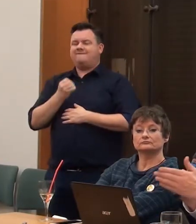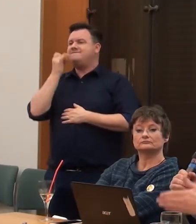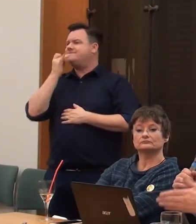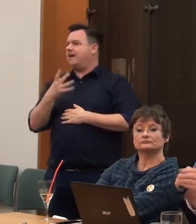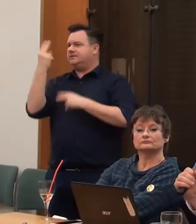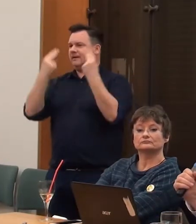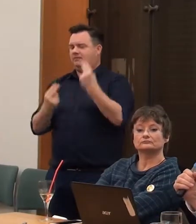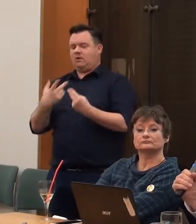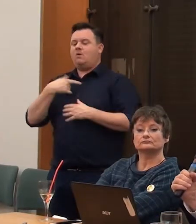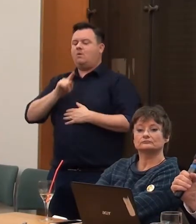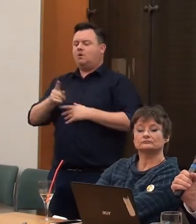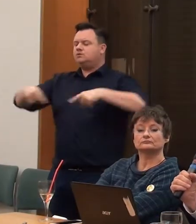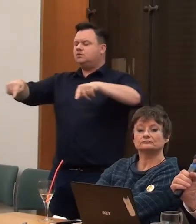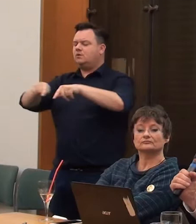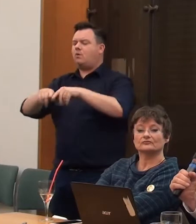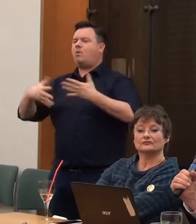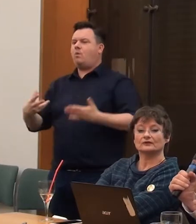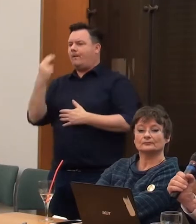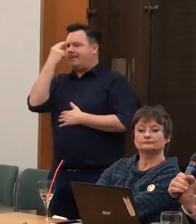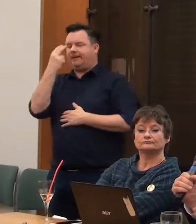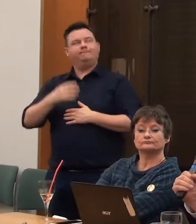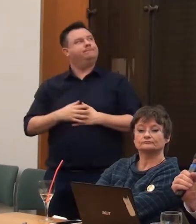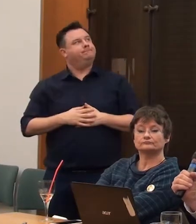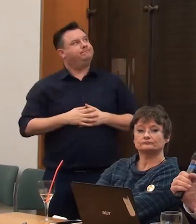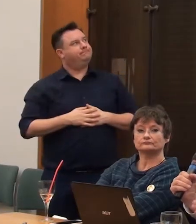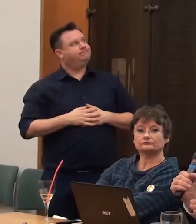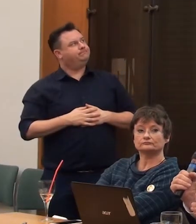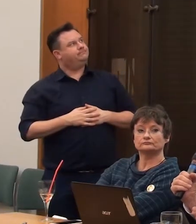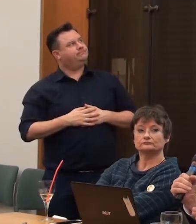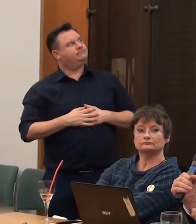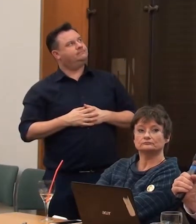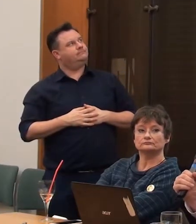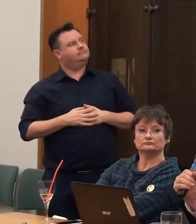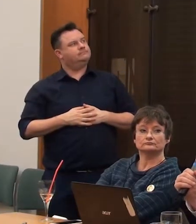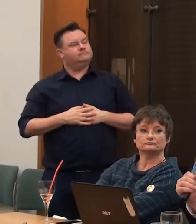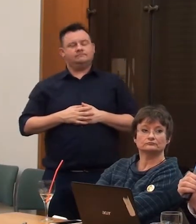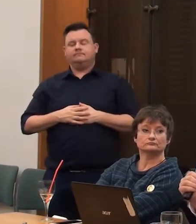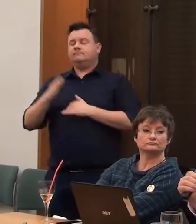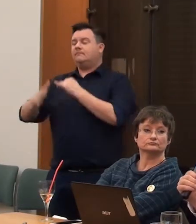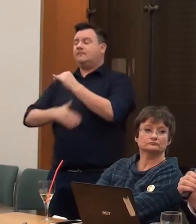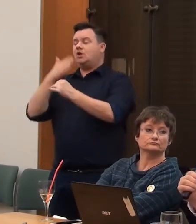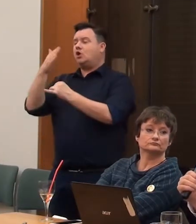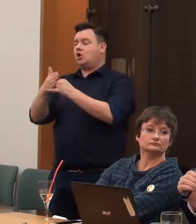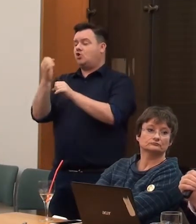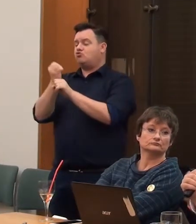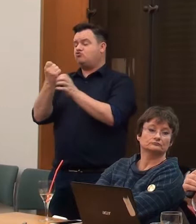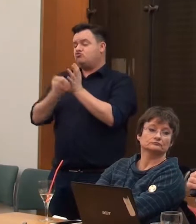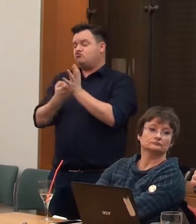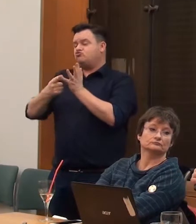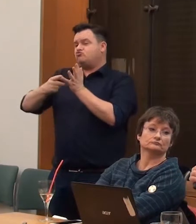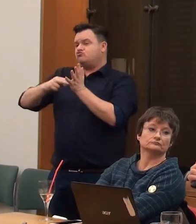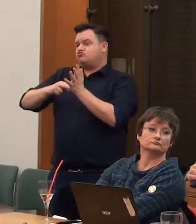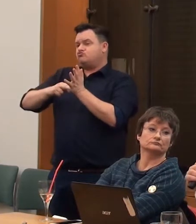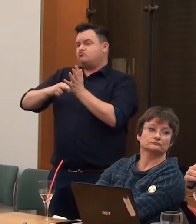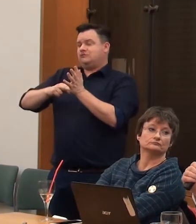like this one in the studio or the red line. And in the end, Grunwald, who was her husband, who was not